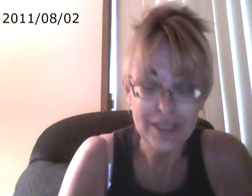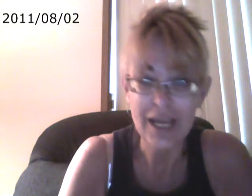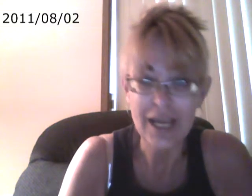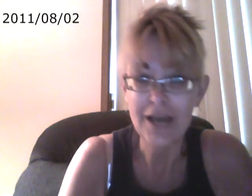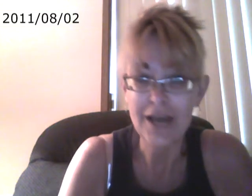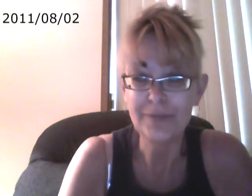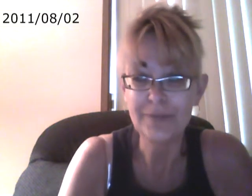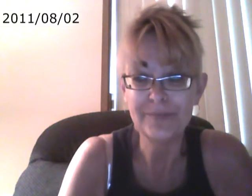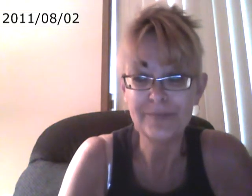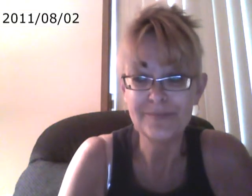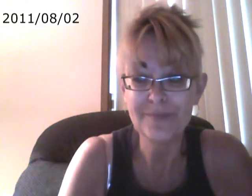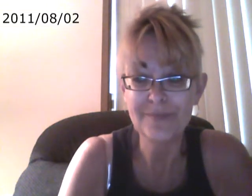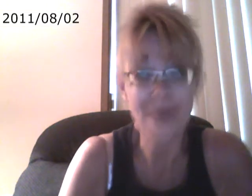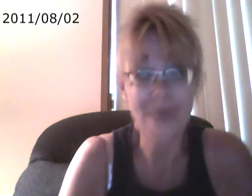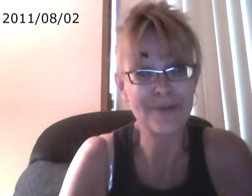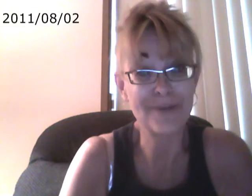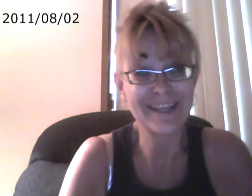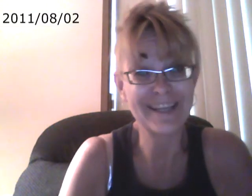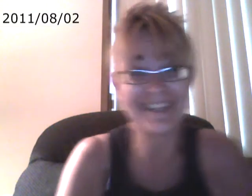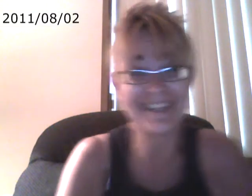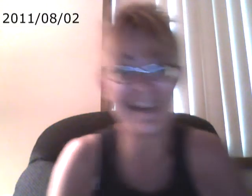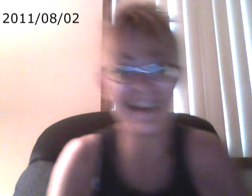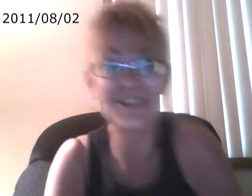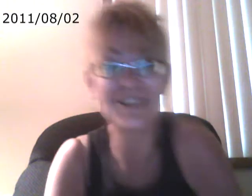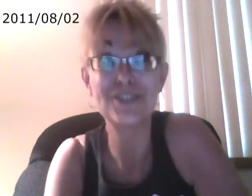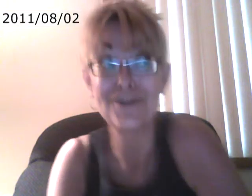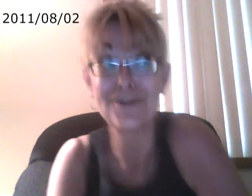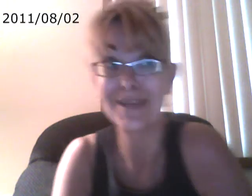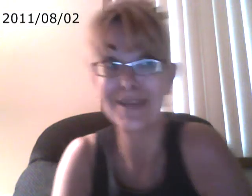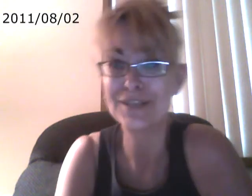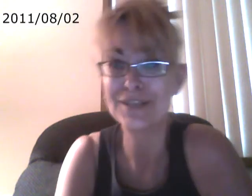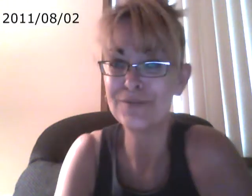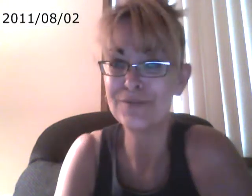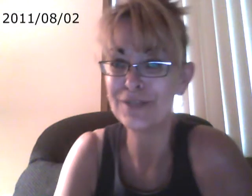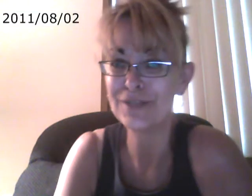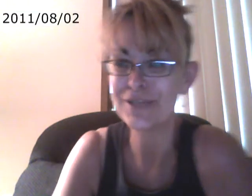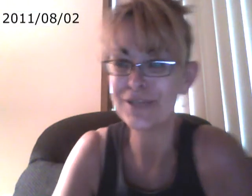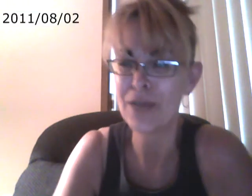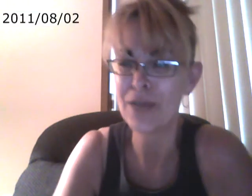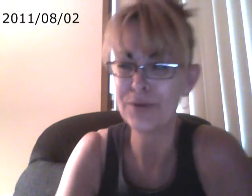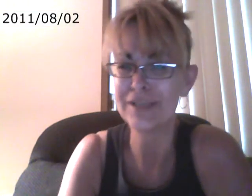up and running. I should start making some videos and upload it.